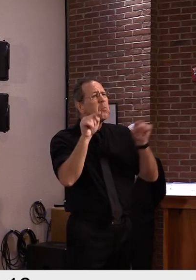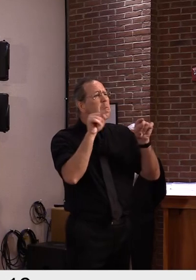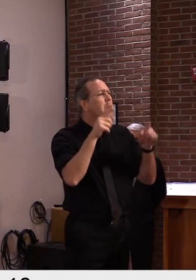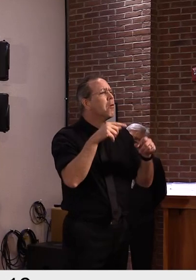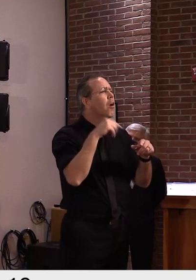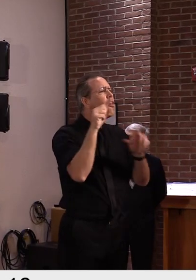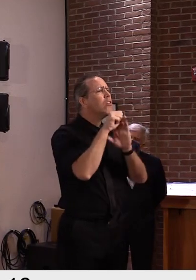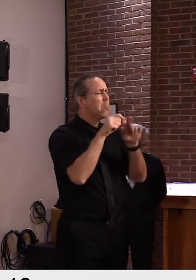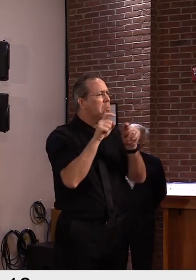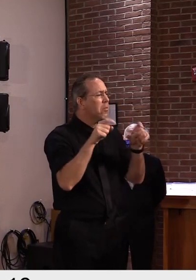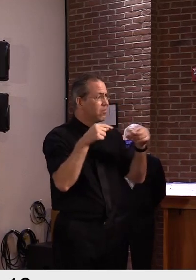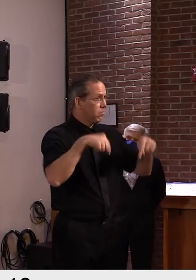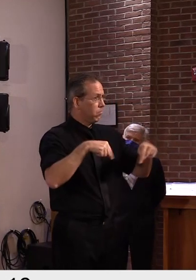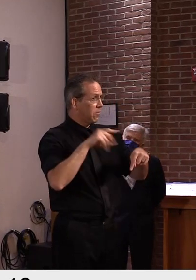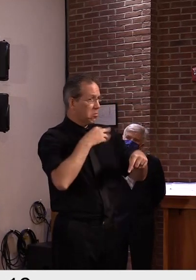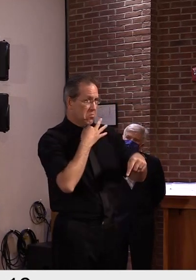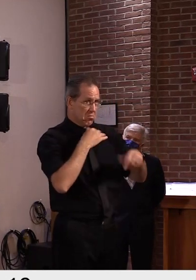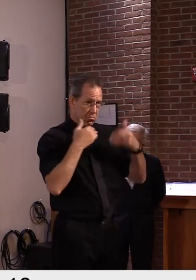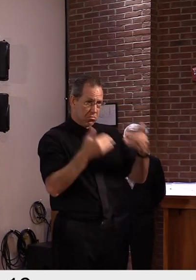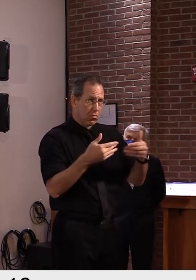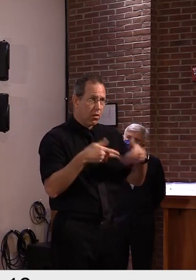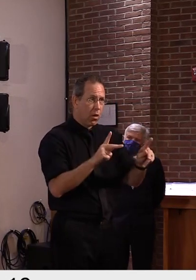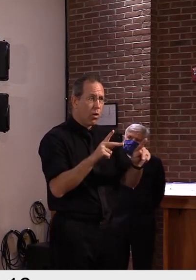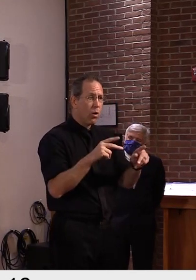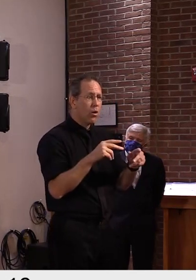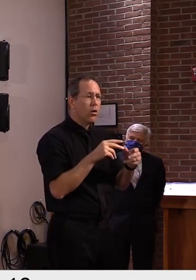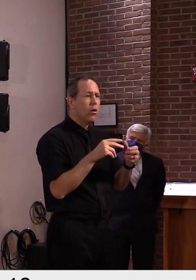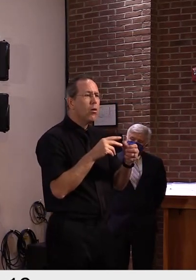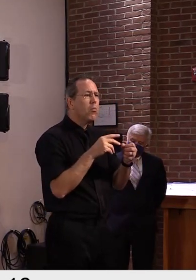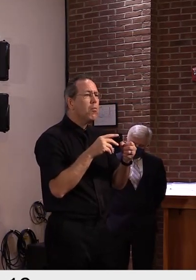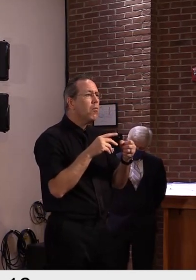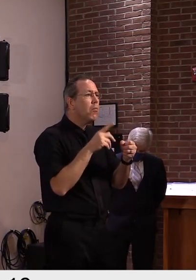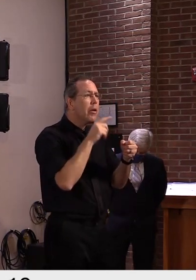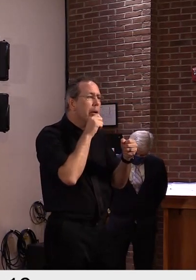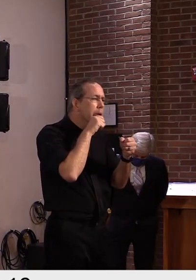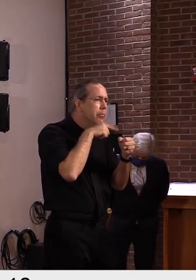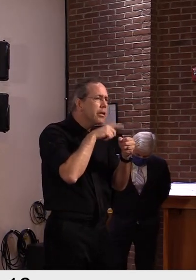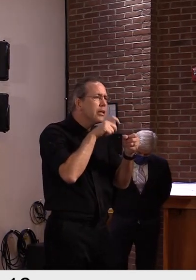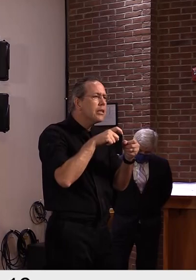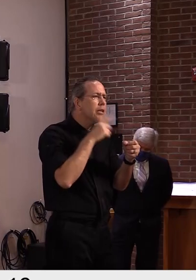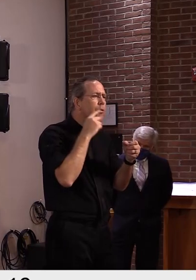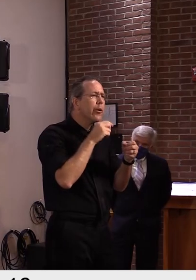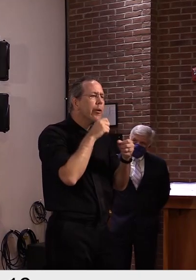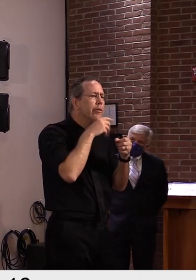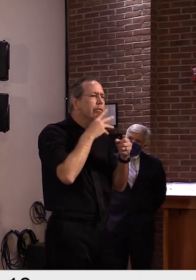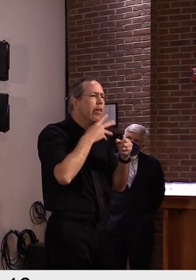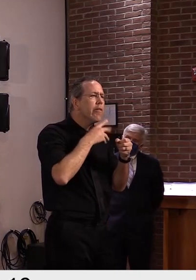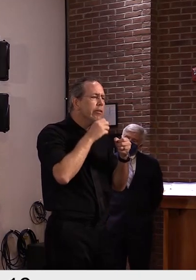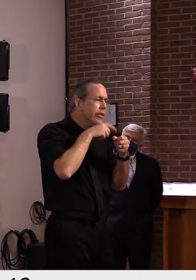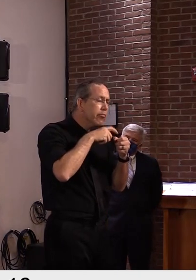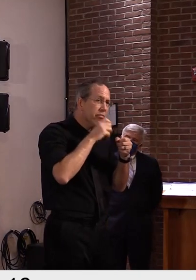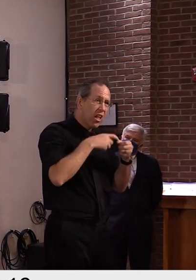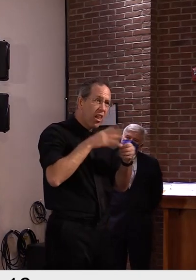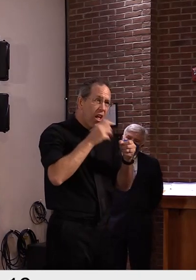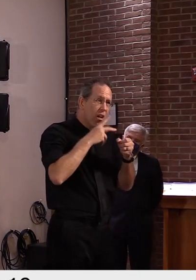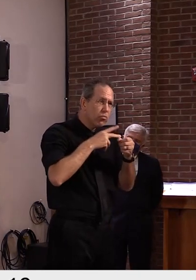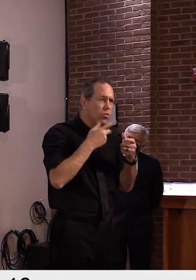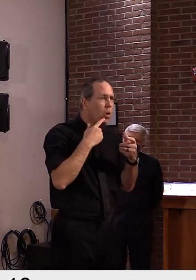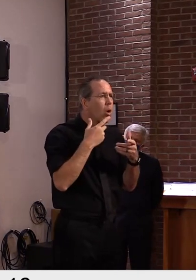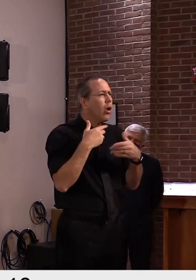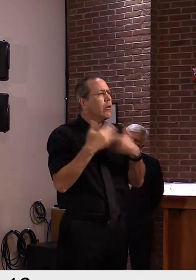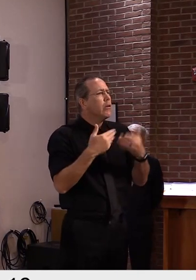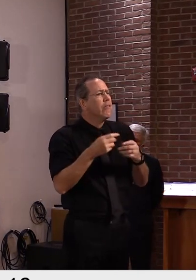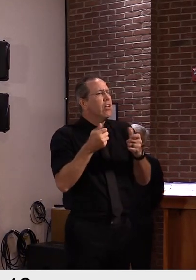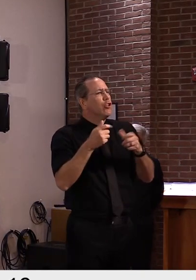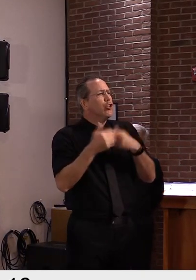timeframe that we have from test to results, whether it could be used to speed up that process. Yeah, I'd like you to